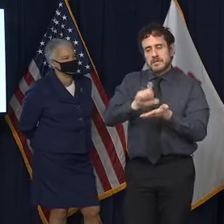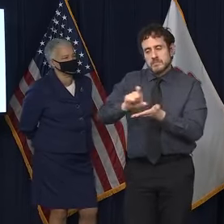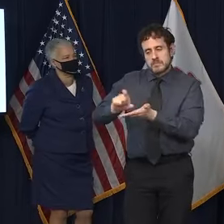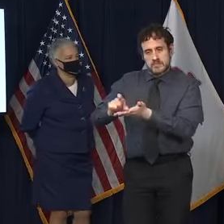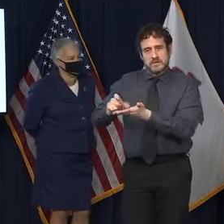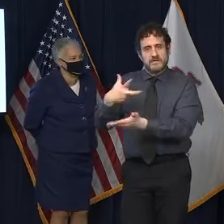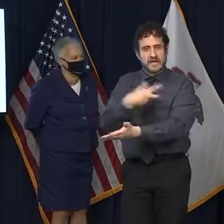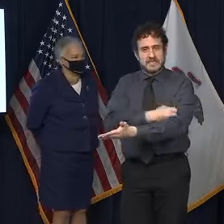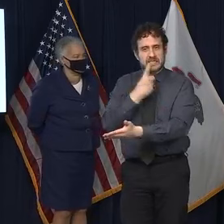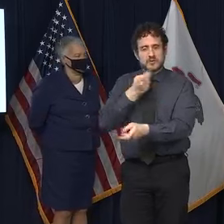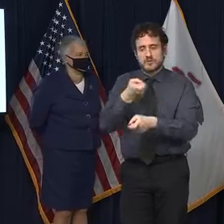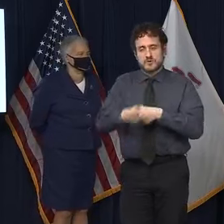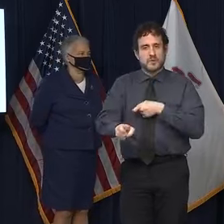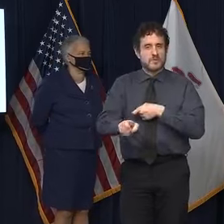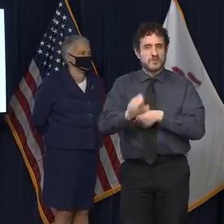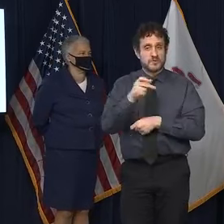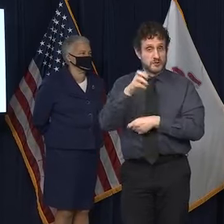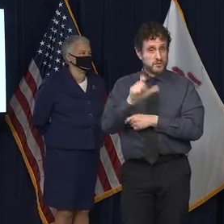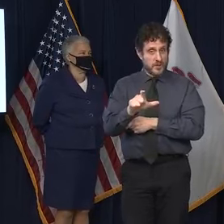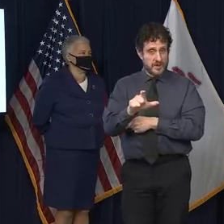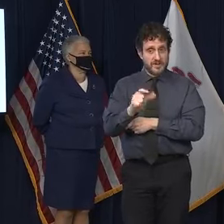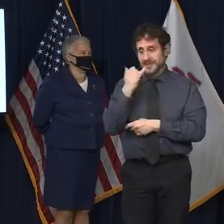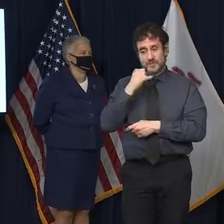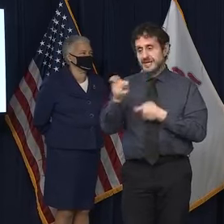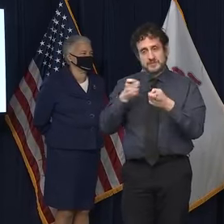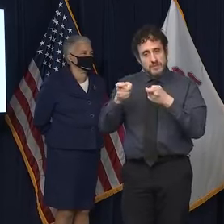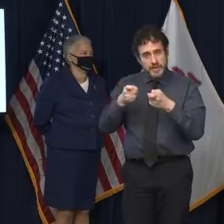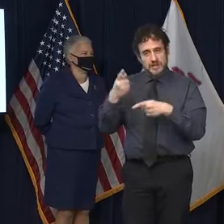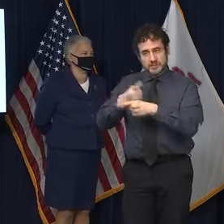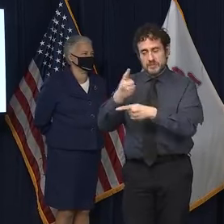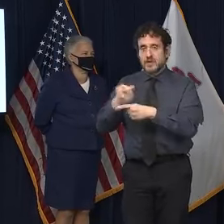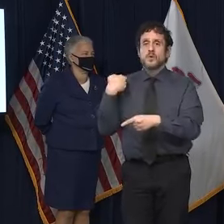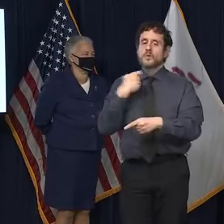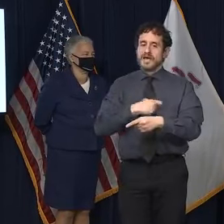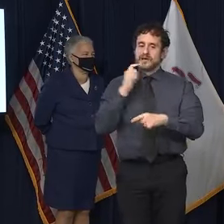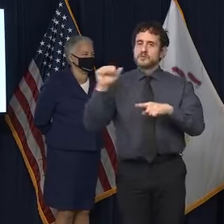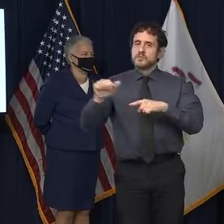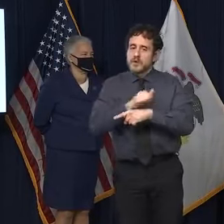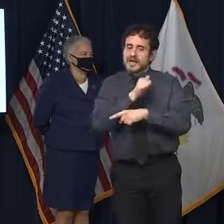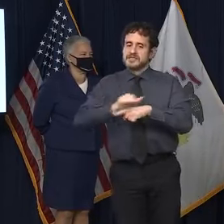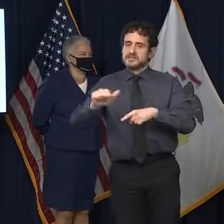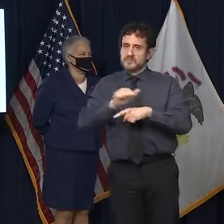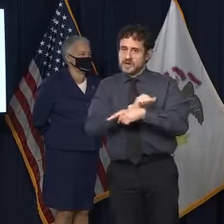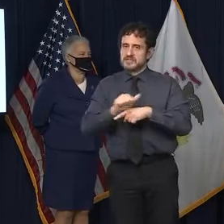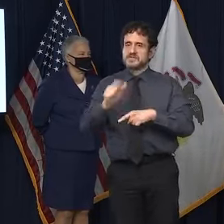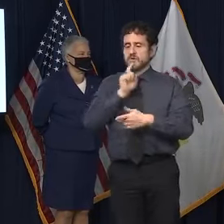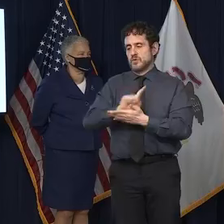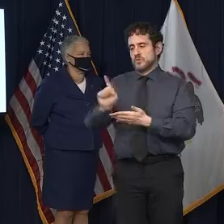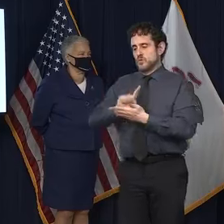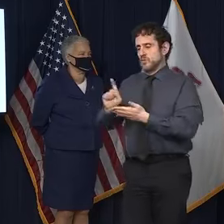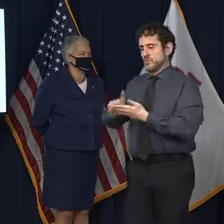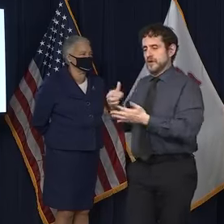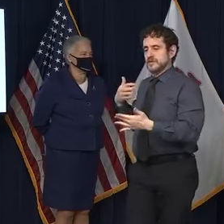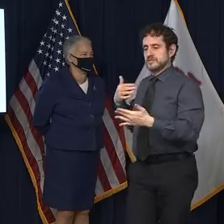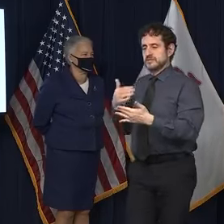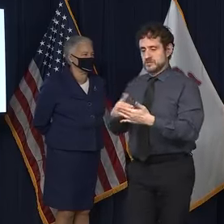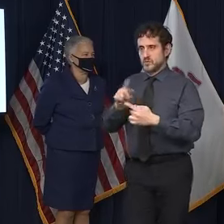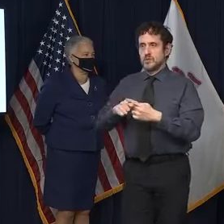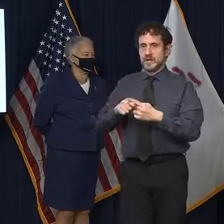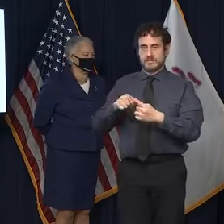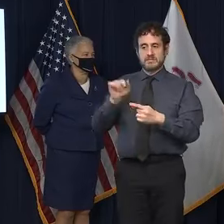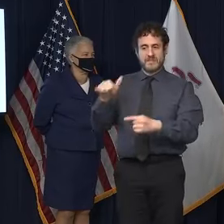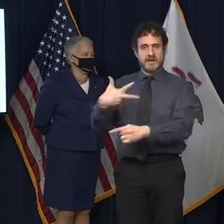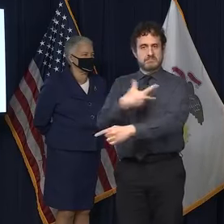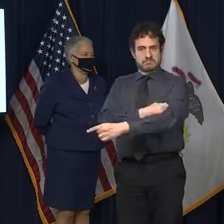manage it properly, which is why there was so much organization and practice that went into the weeks before the deliveries of